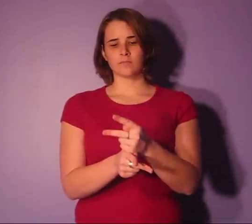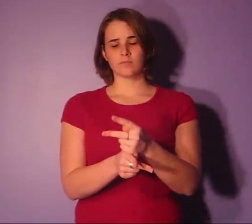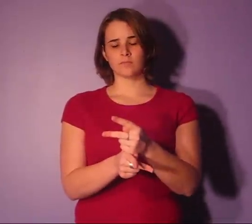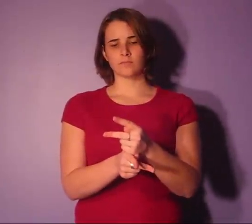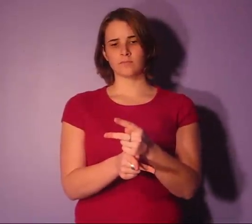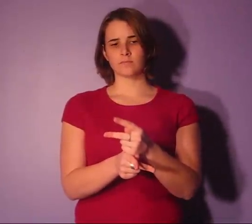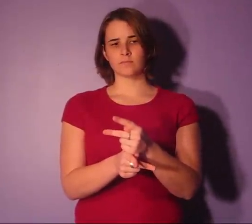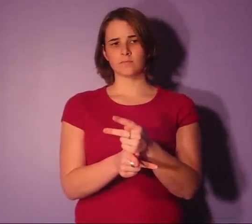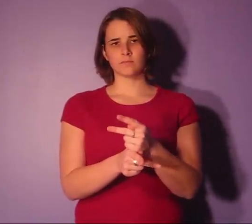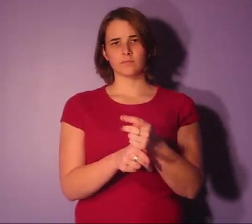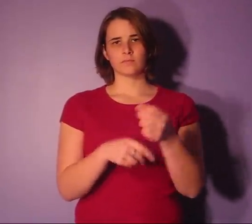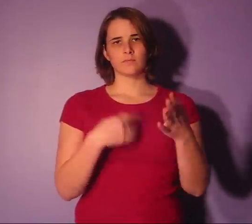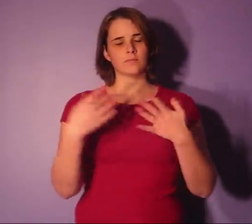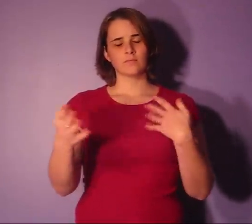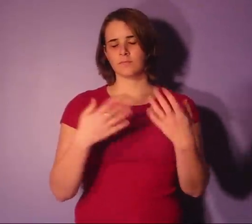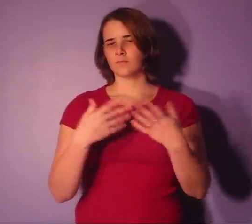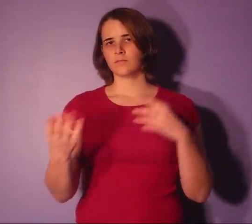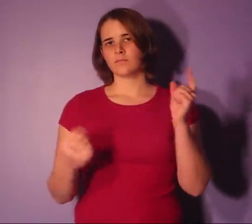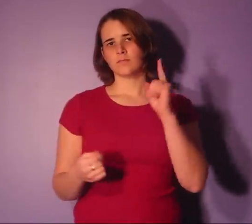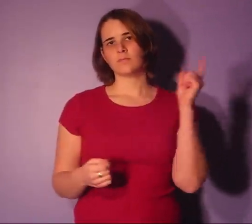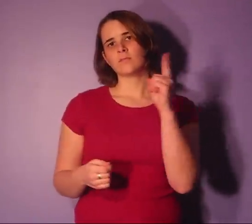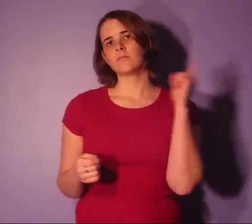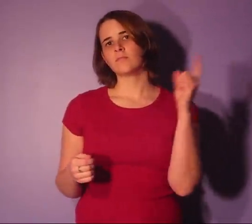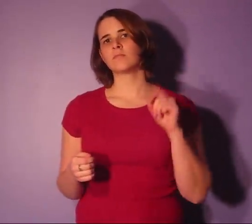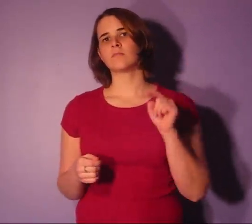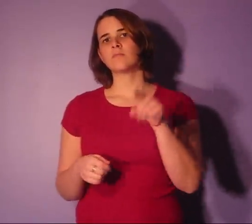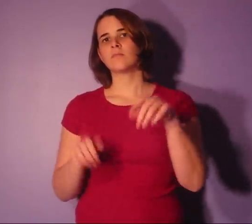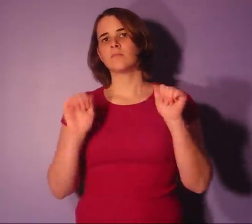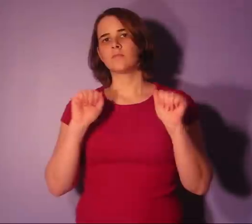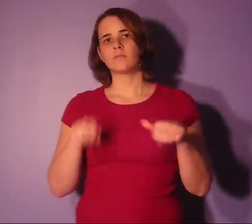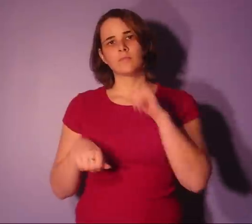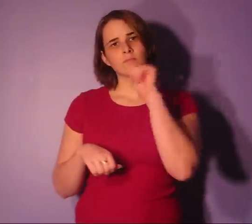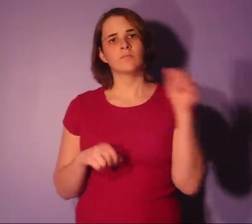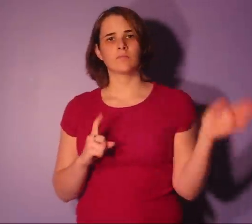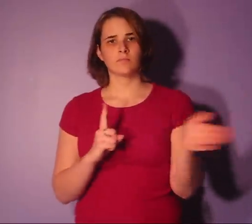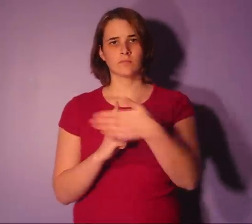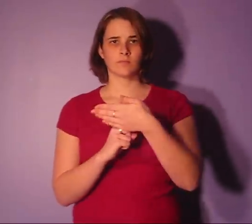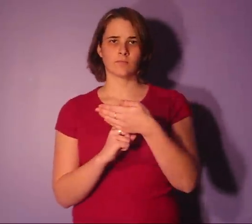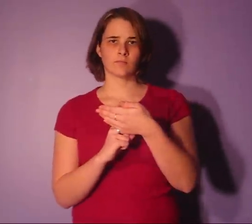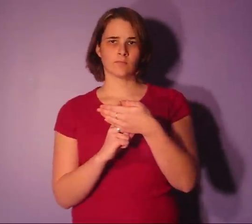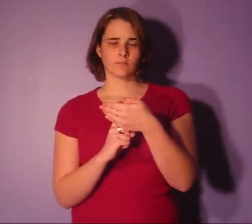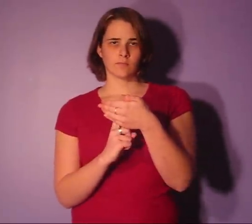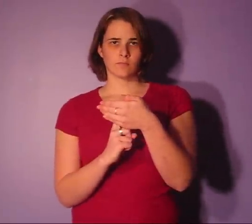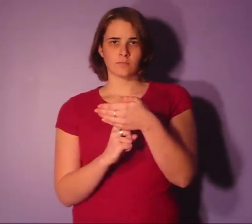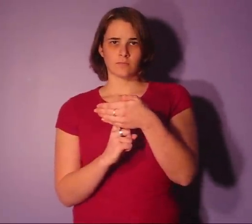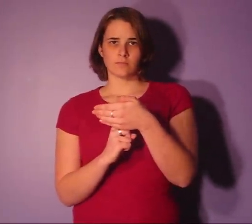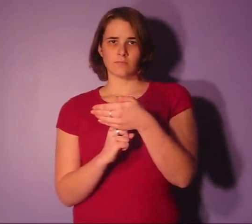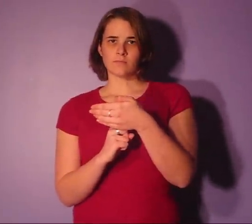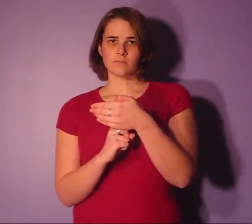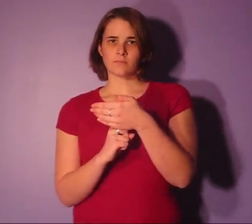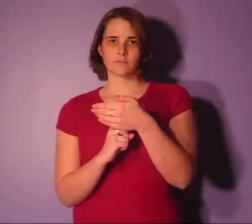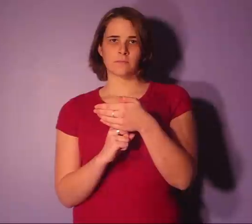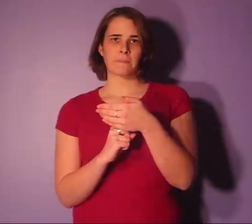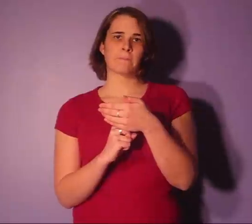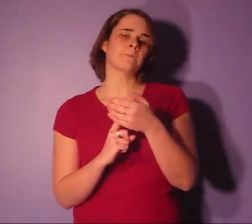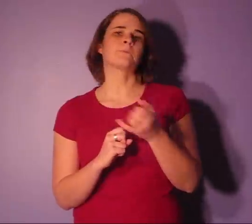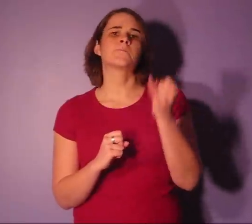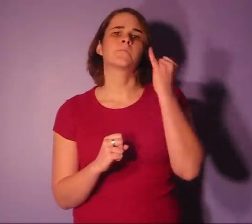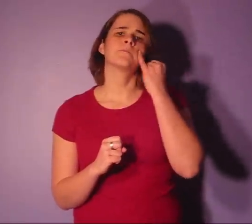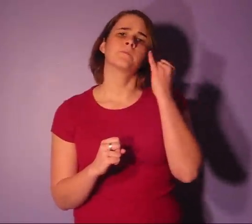Maybe the only one you can't betray If